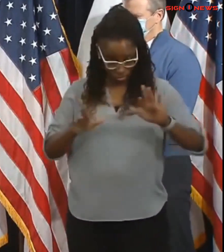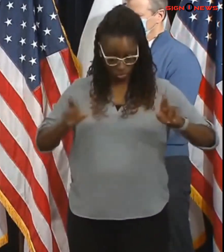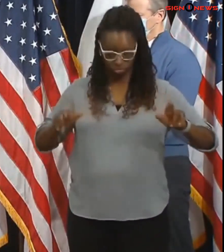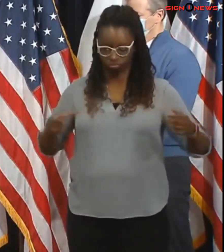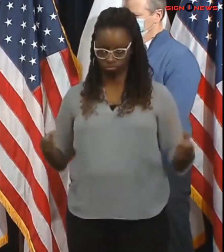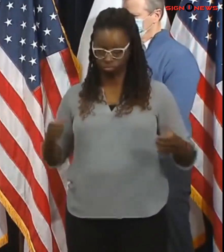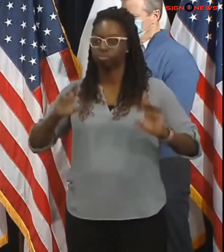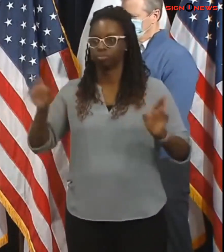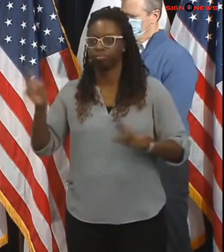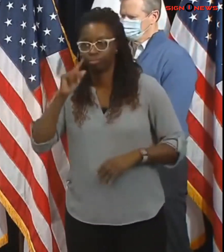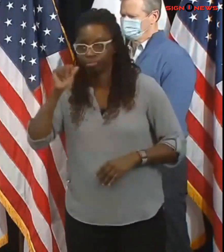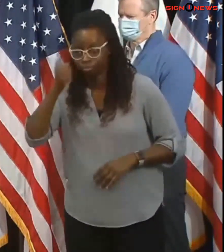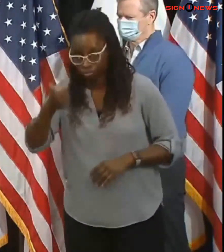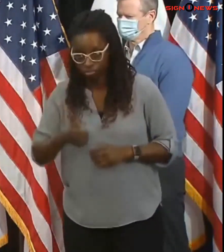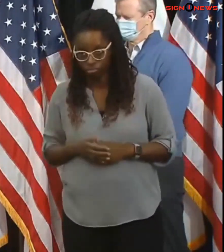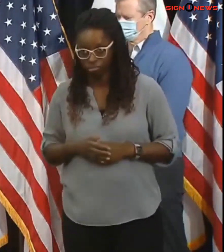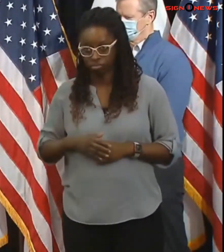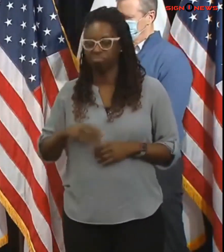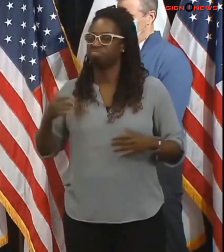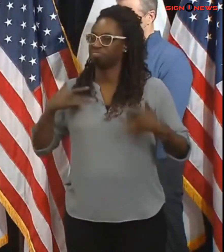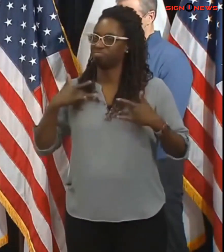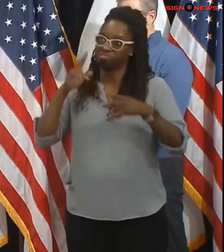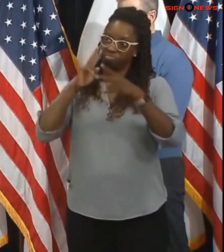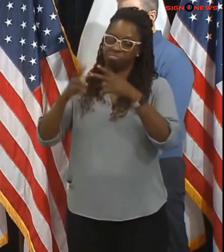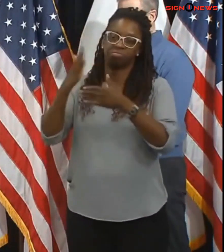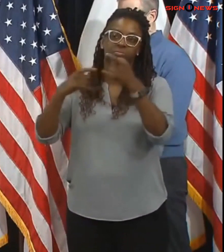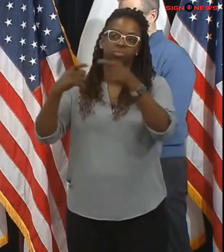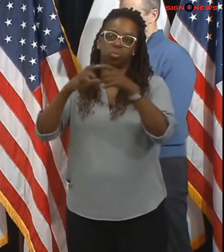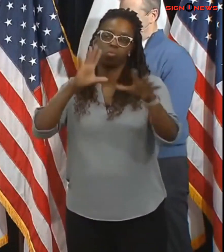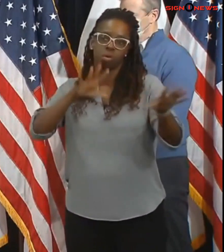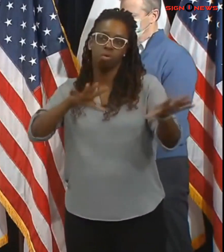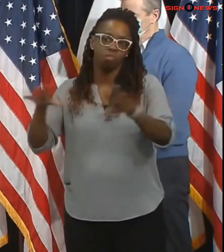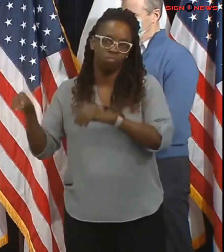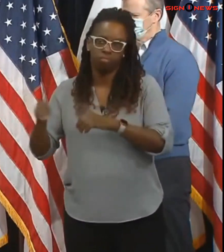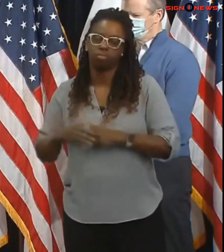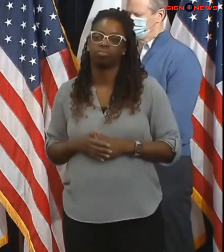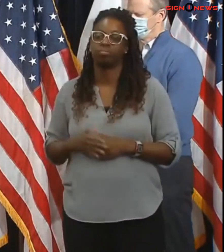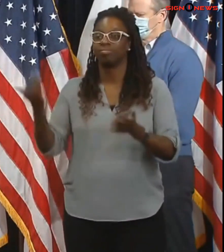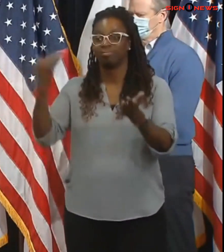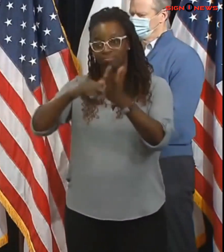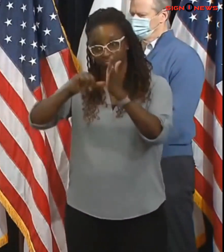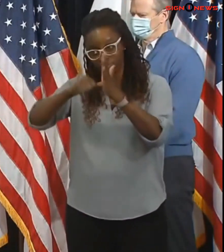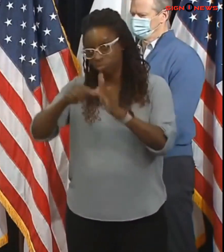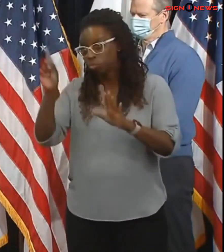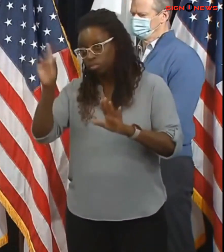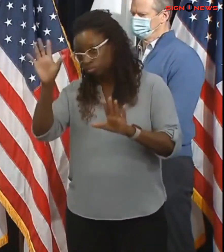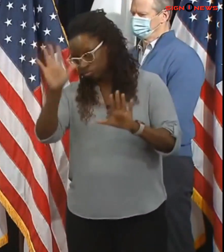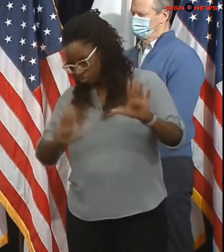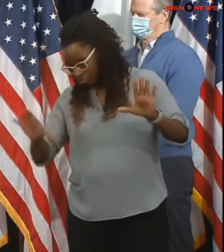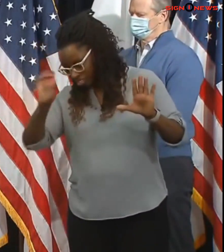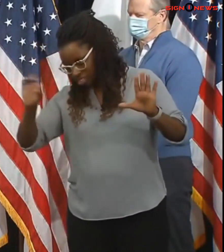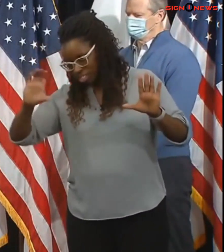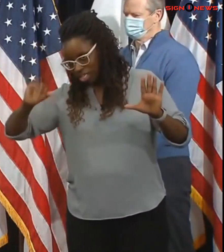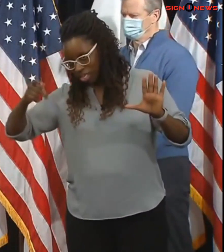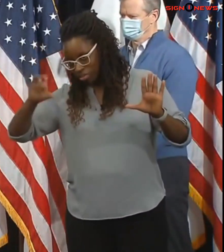eastern massachusetts and the cape and islands please keep your cell phone and laptop and other electronic devices fully charged